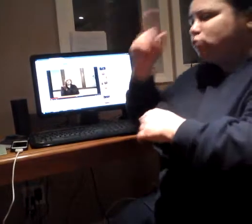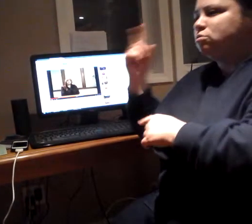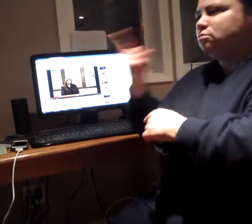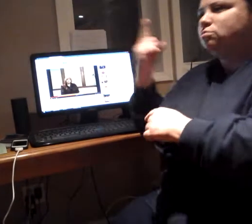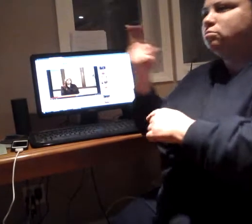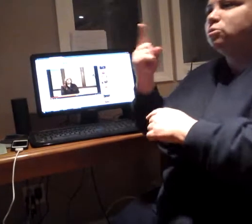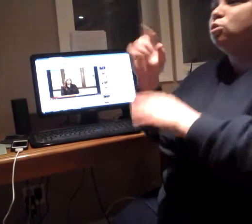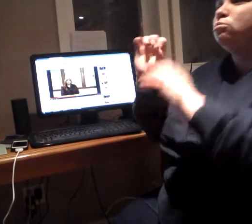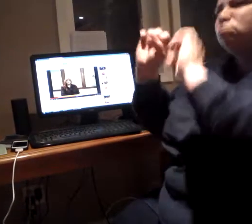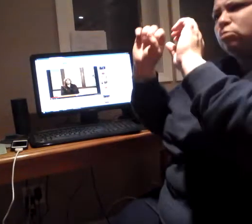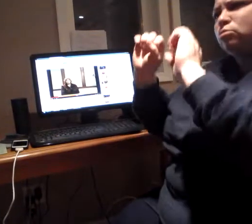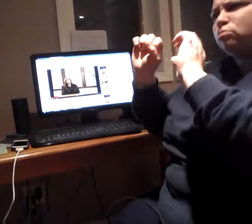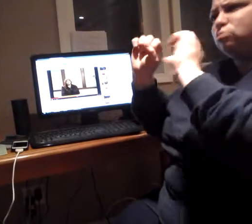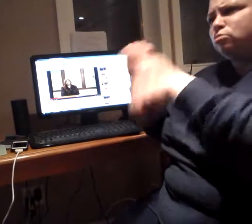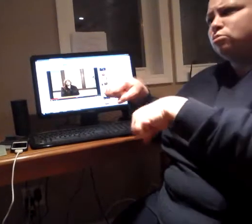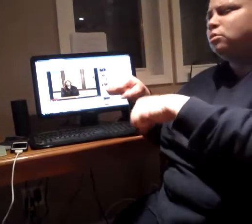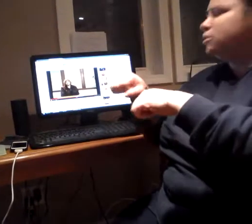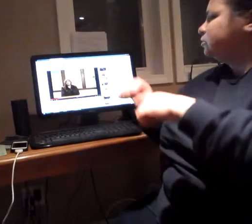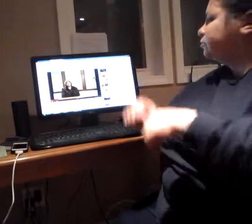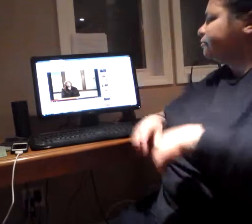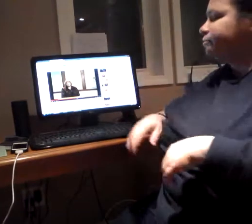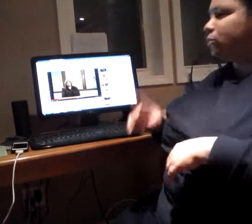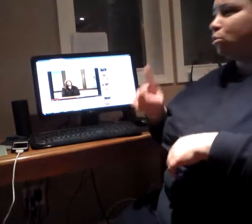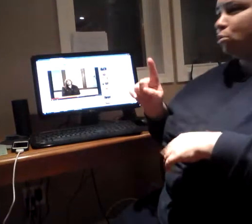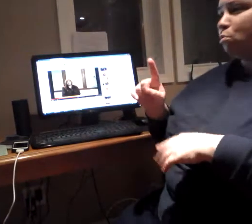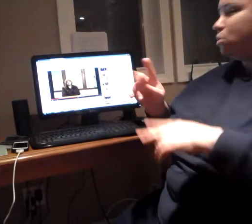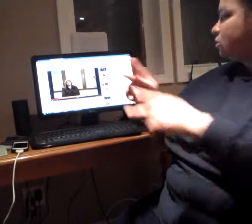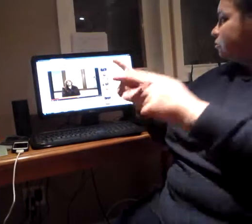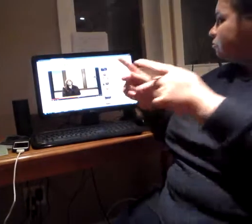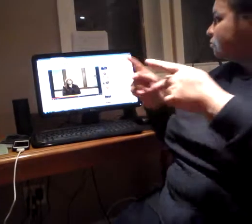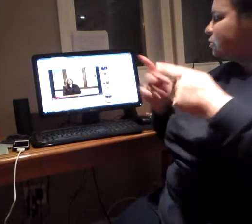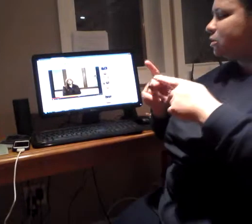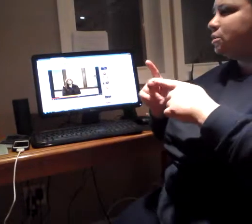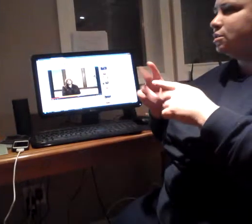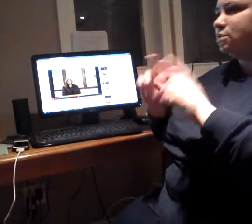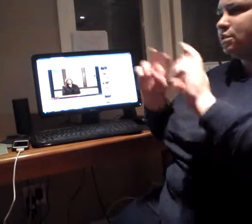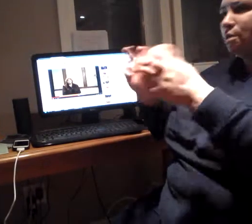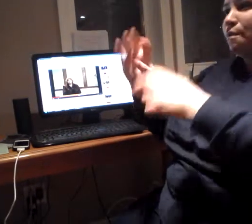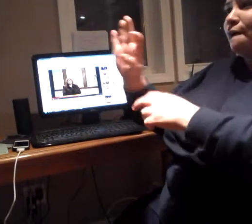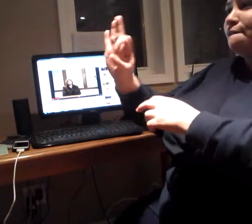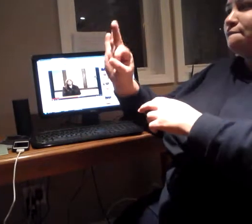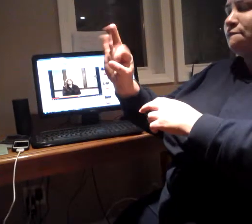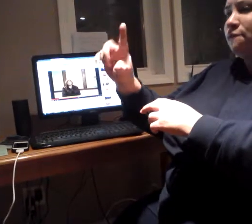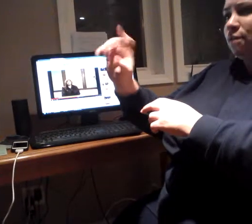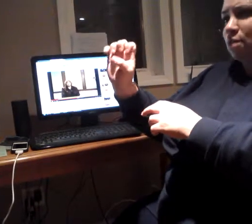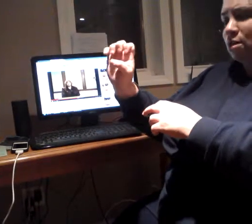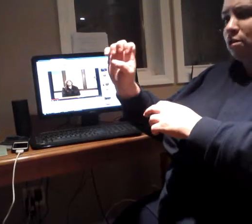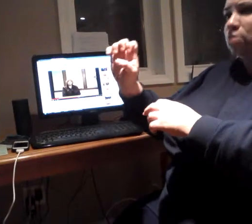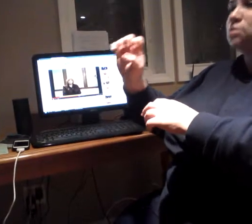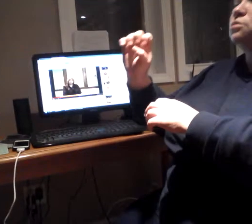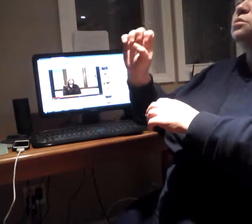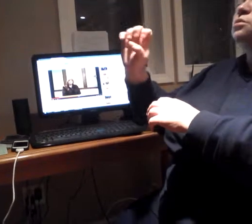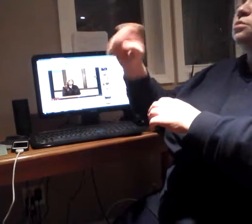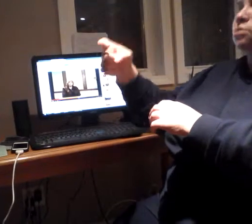one there's one place in town called flex works which provides kind of computer training for folks who are